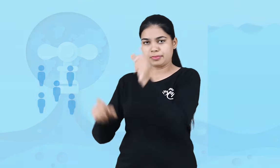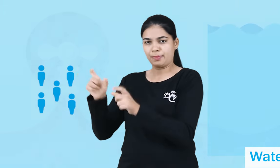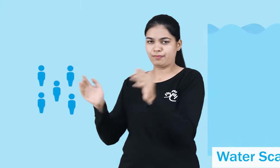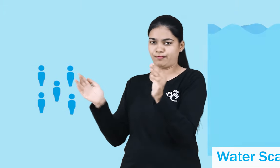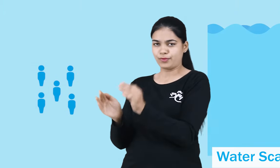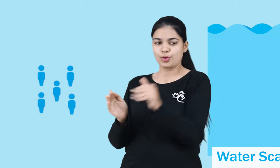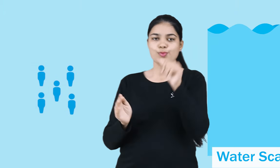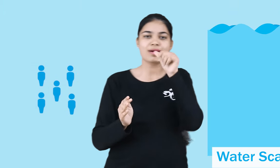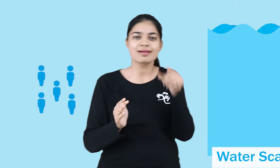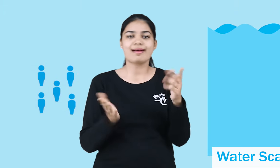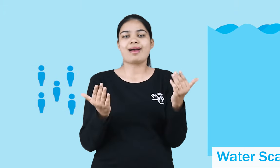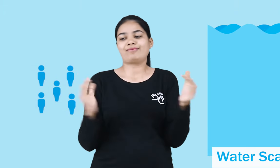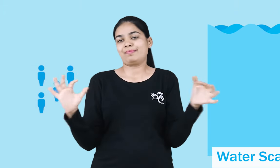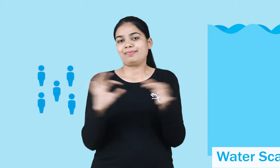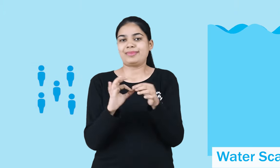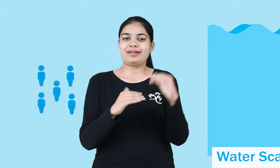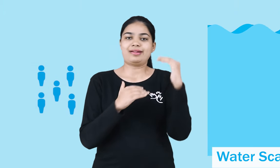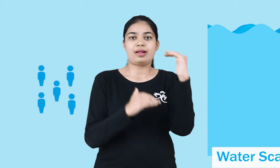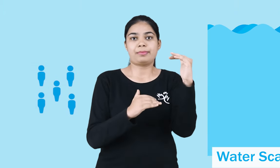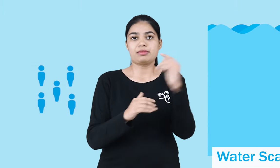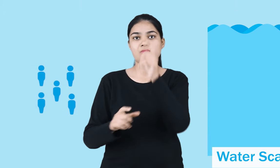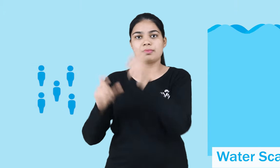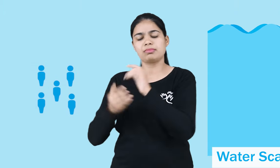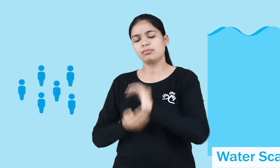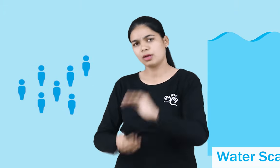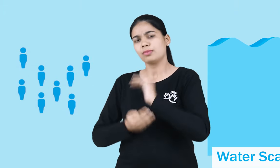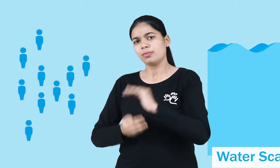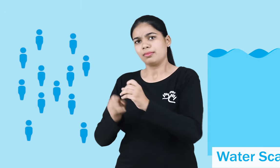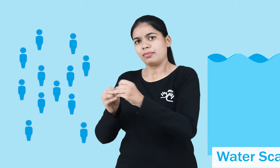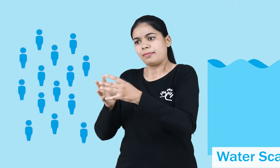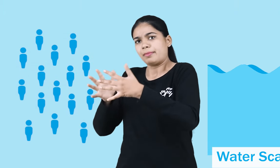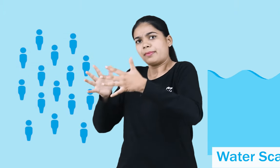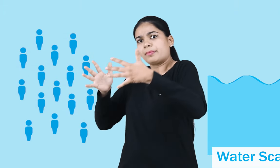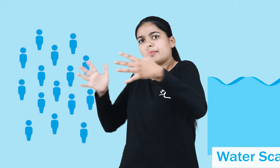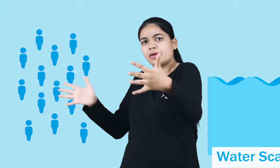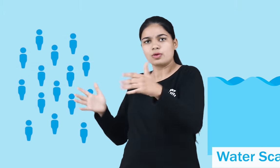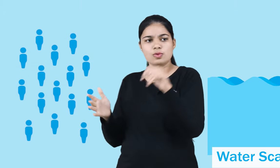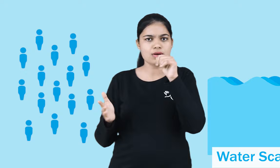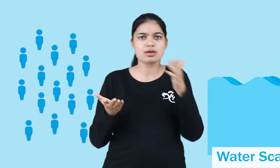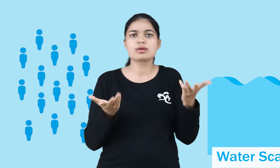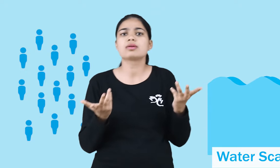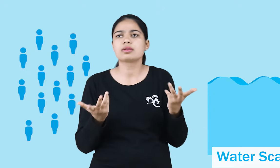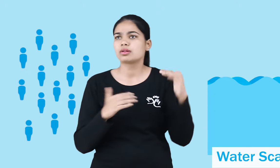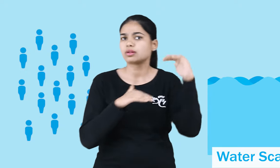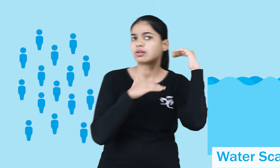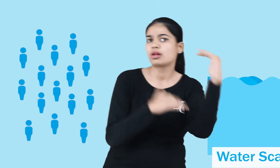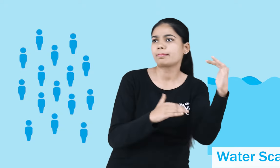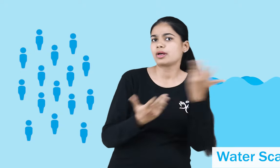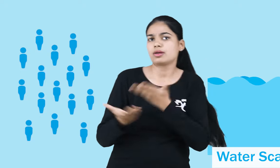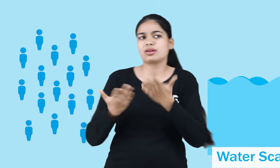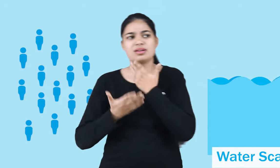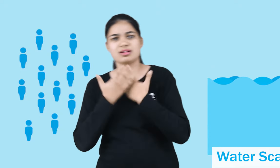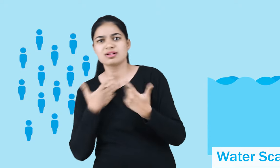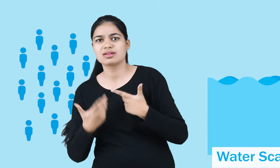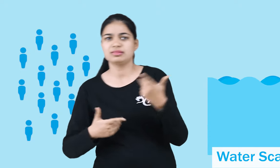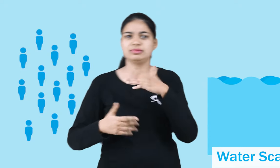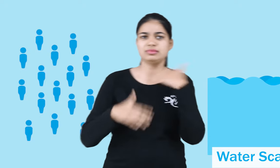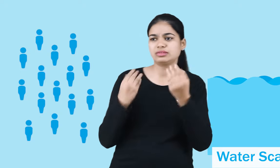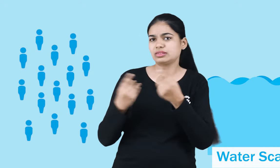Starting with water scarcity. As more people inhabit in an area, the overall demand for water rises. But we